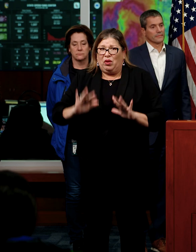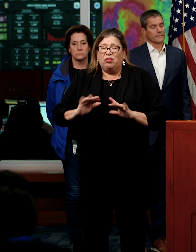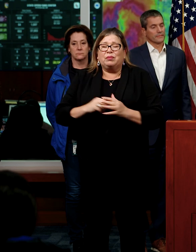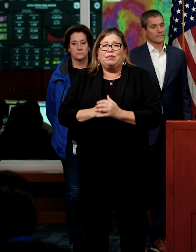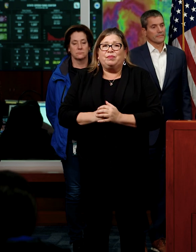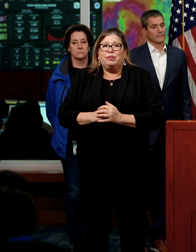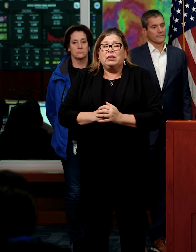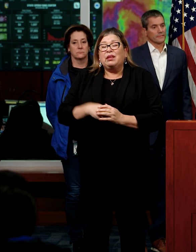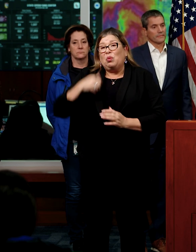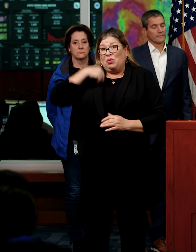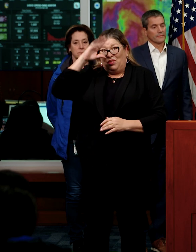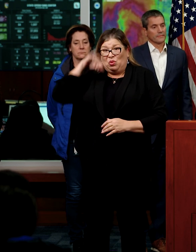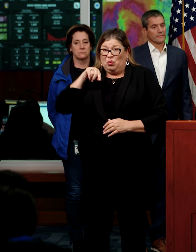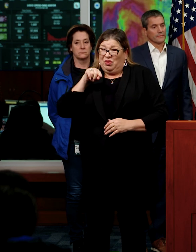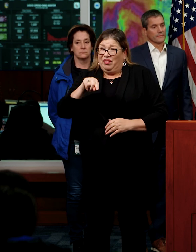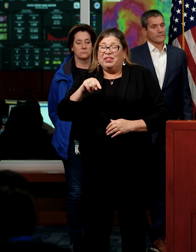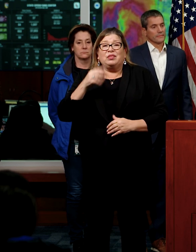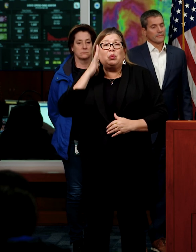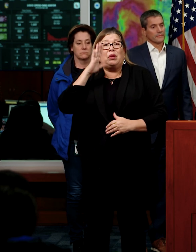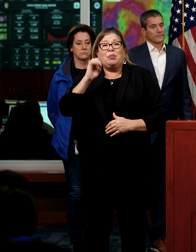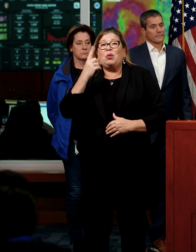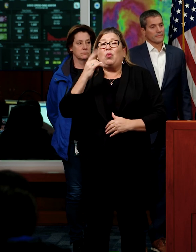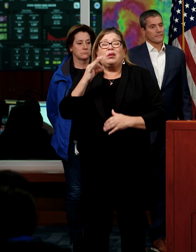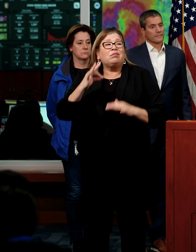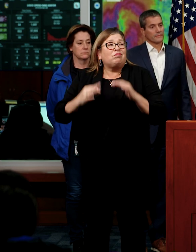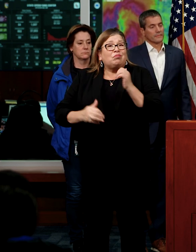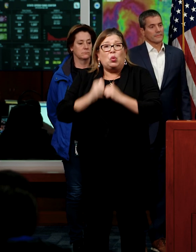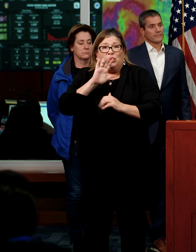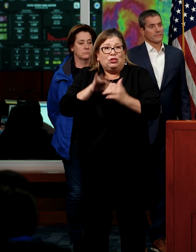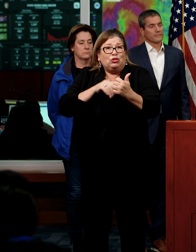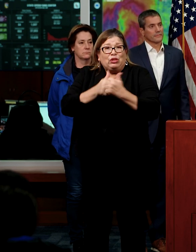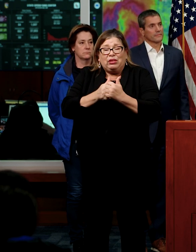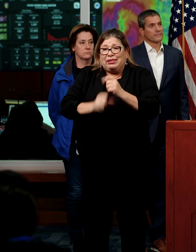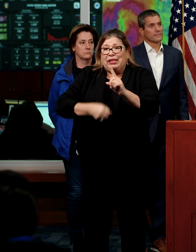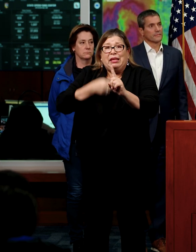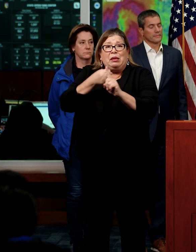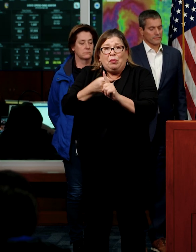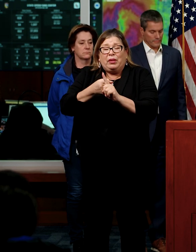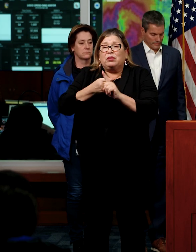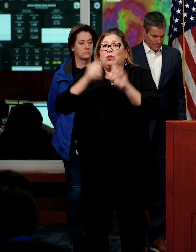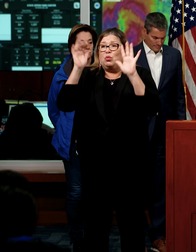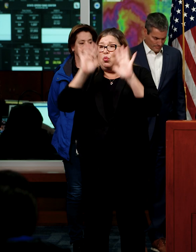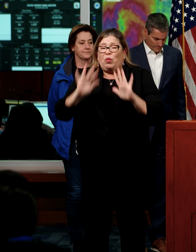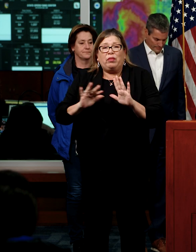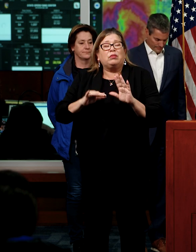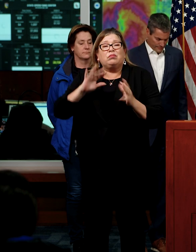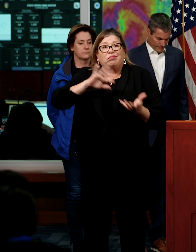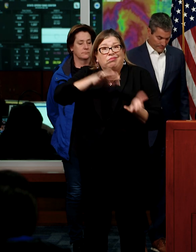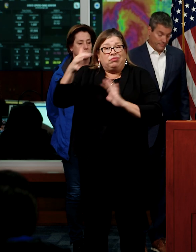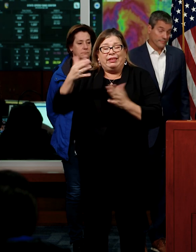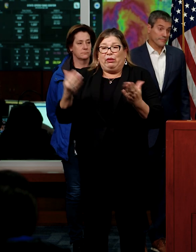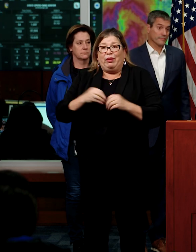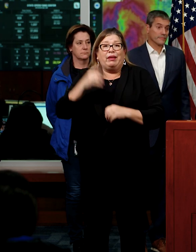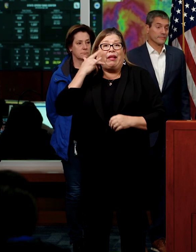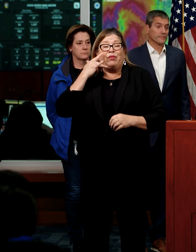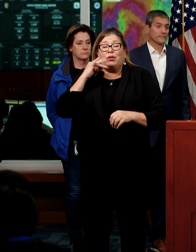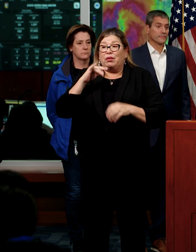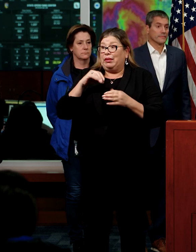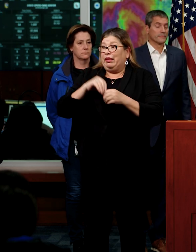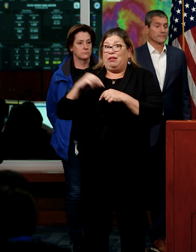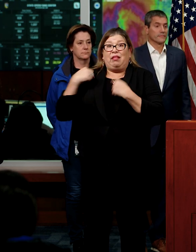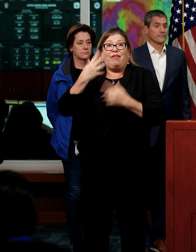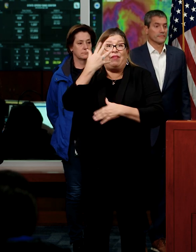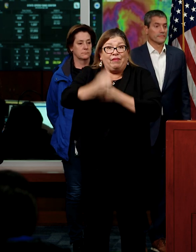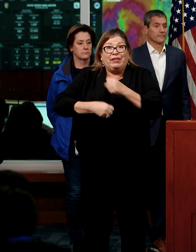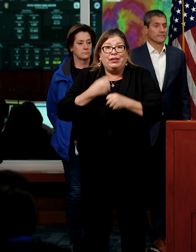may be one of the most challenging and impactful series of storms to touch down in California in the last five years.